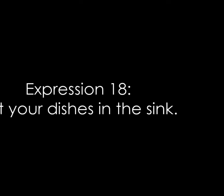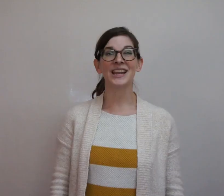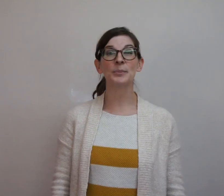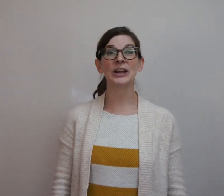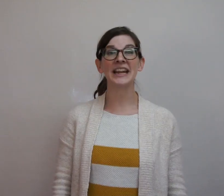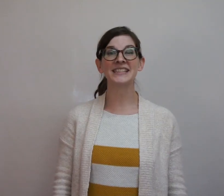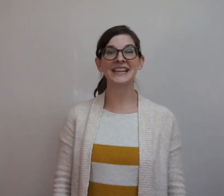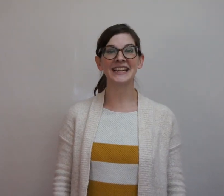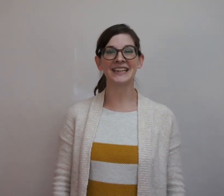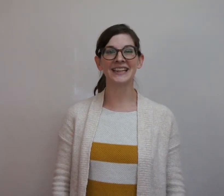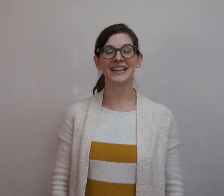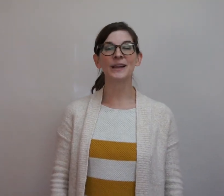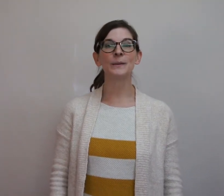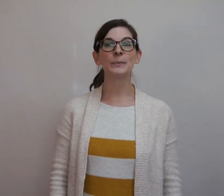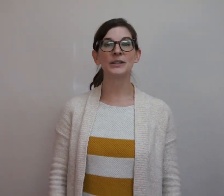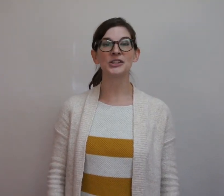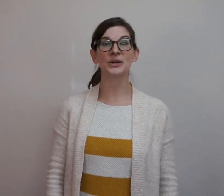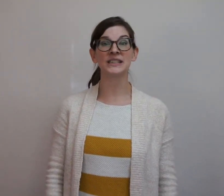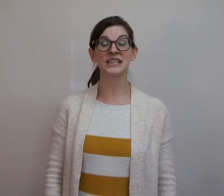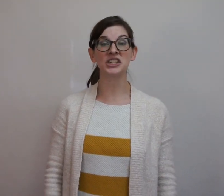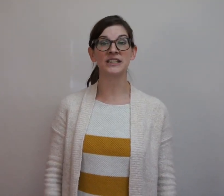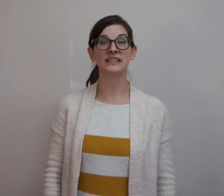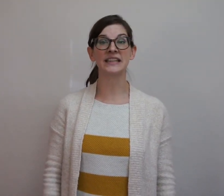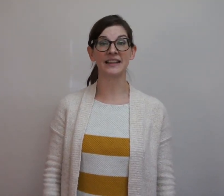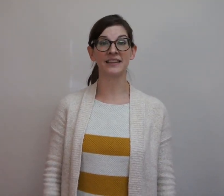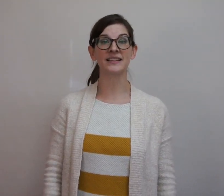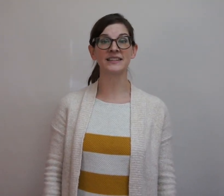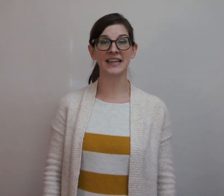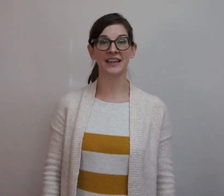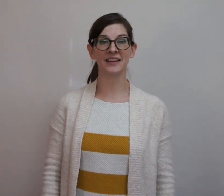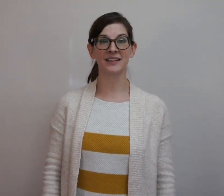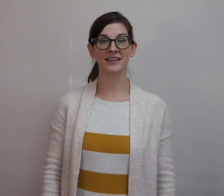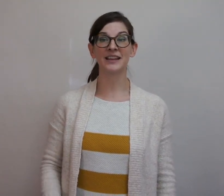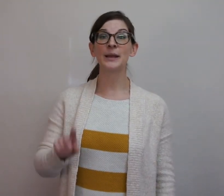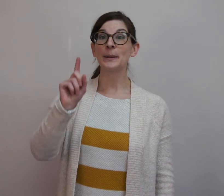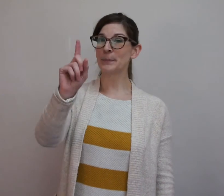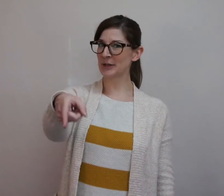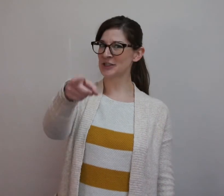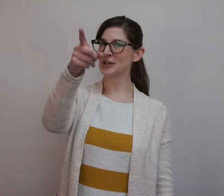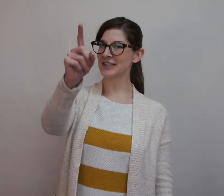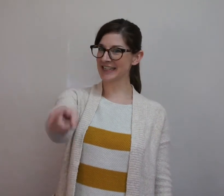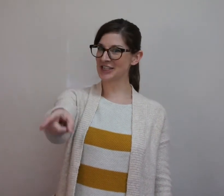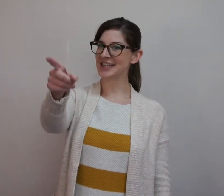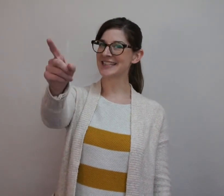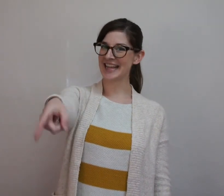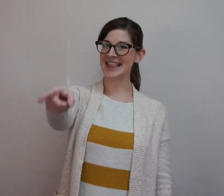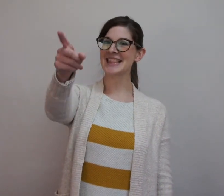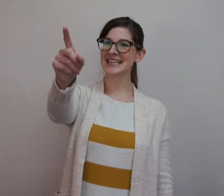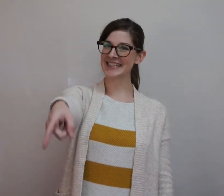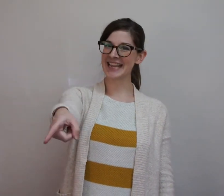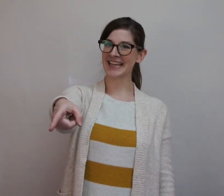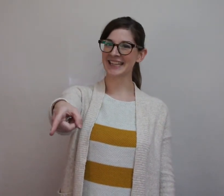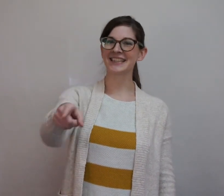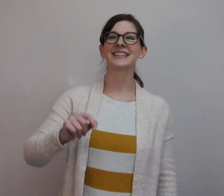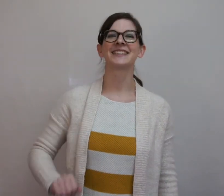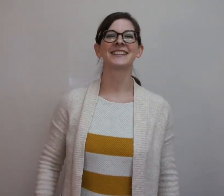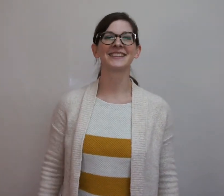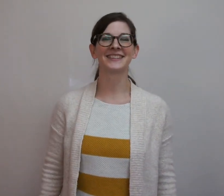Number eighteen, put your dishes in the sink. Put your dishes in the sink. Put